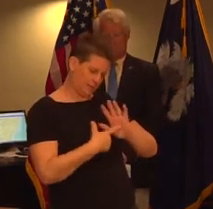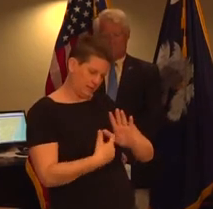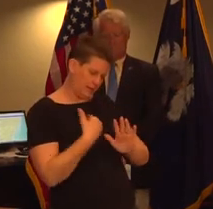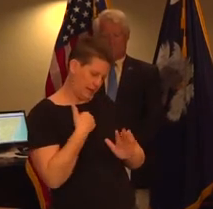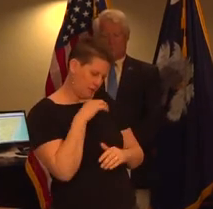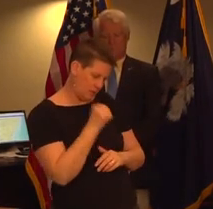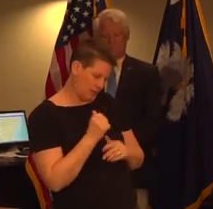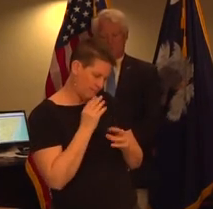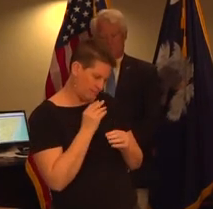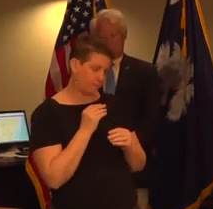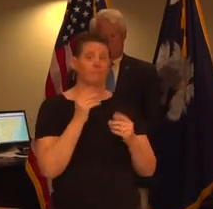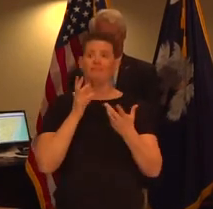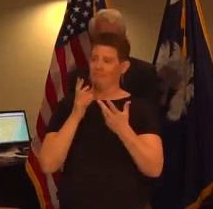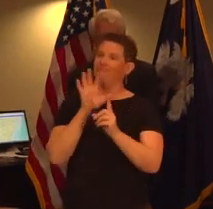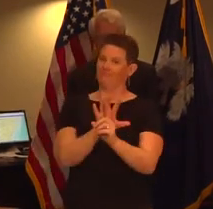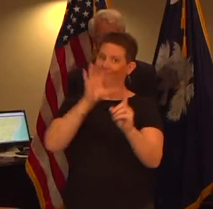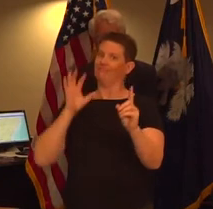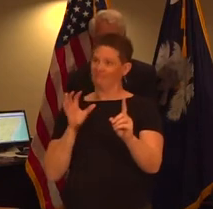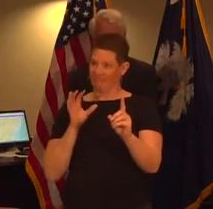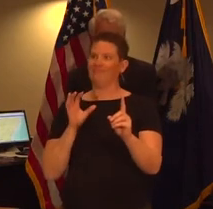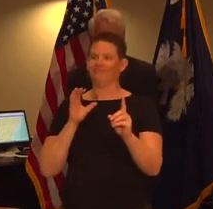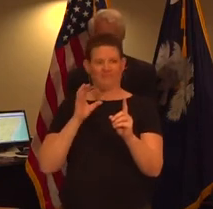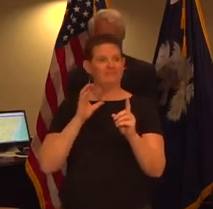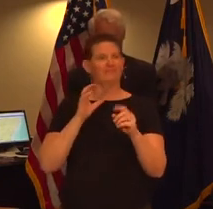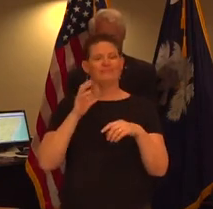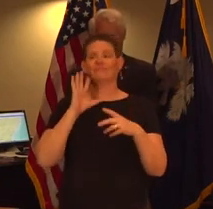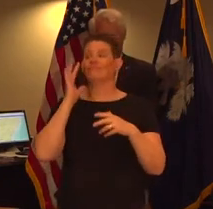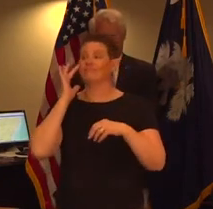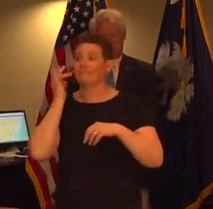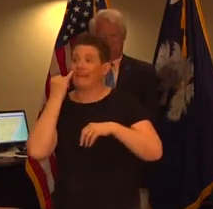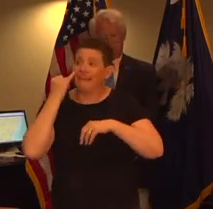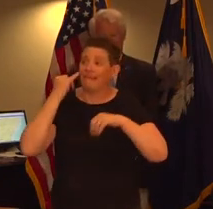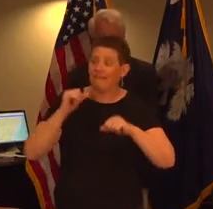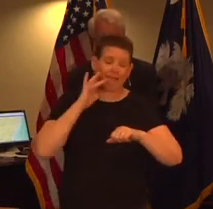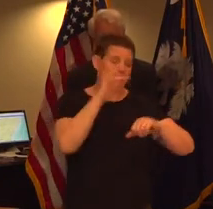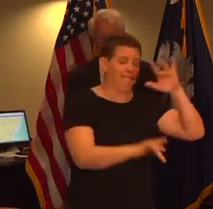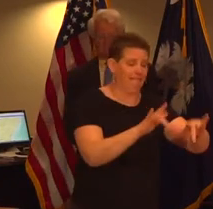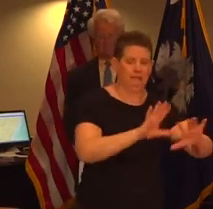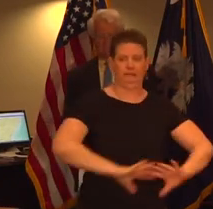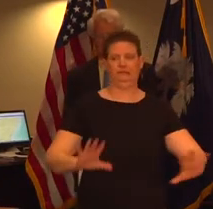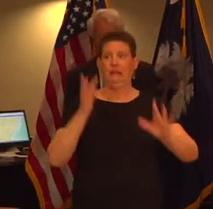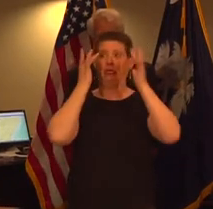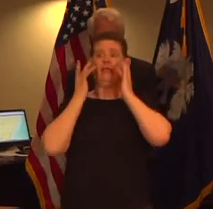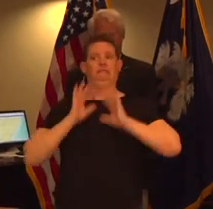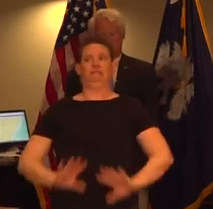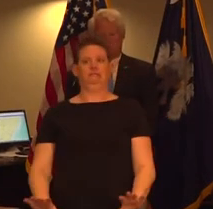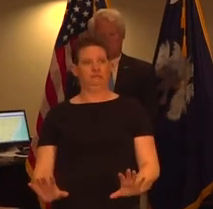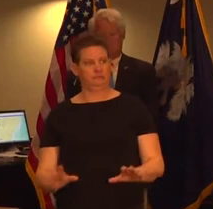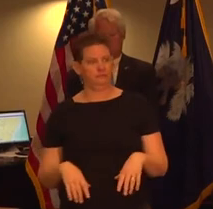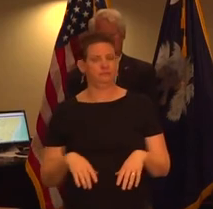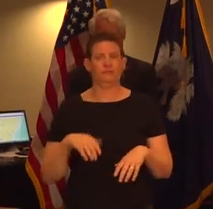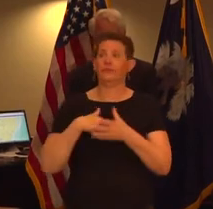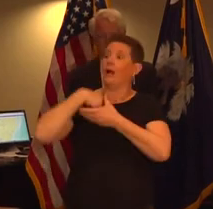avoid touching frequently touched services and items like doorknobs and rails and remember to regularly wash your hands as always